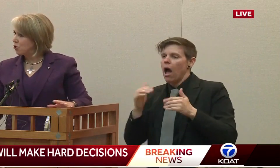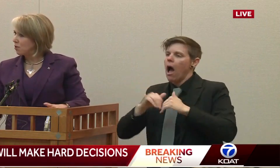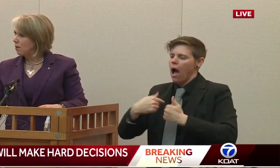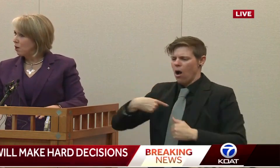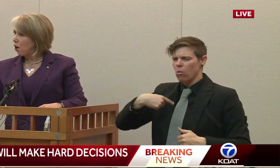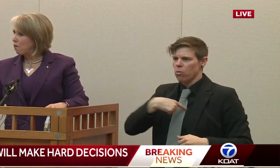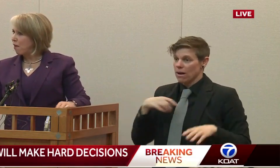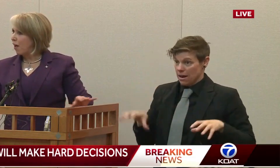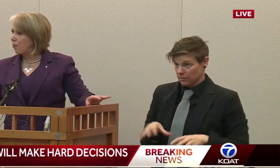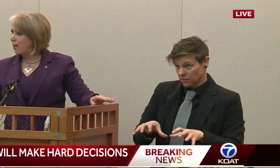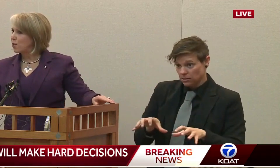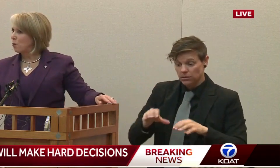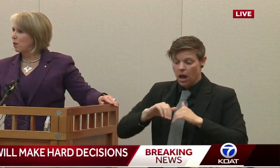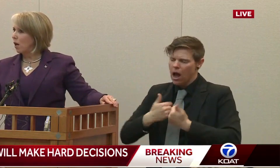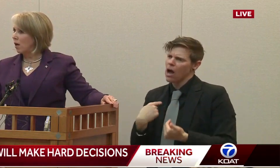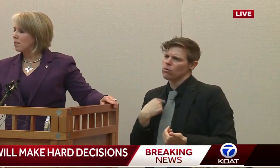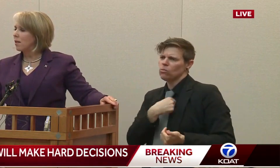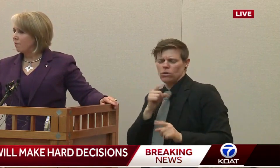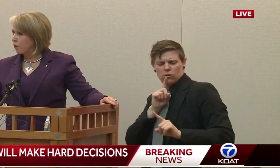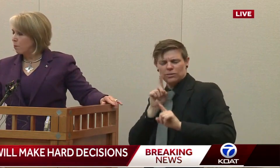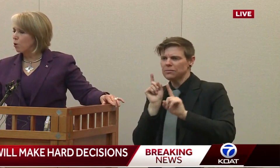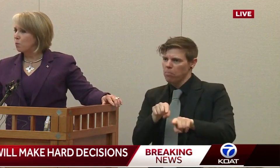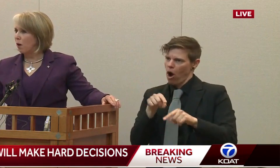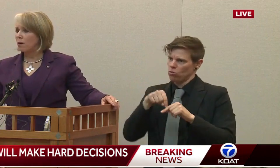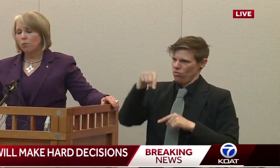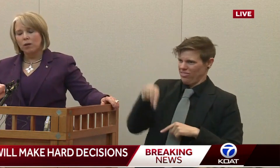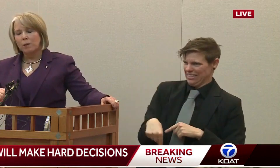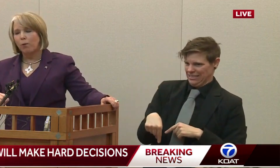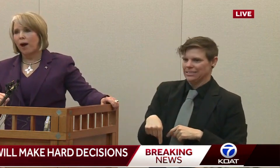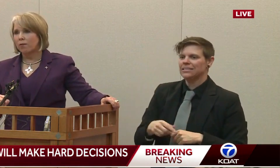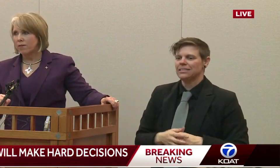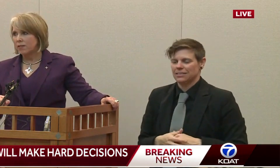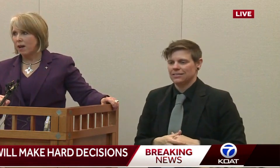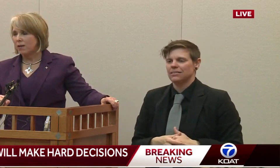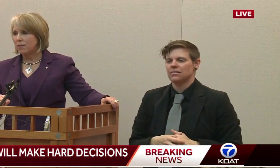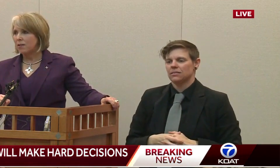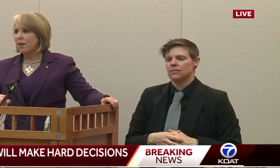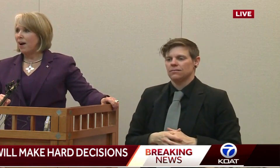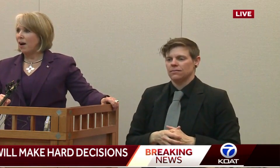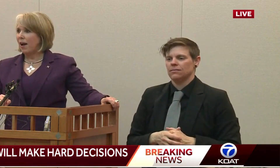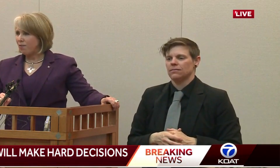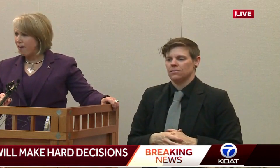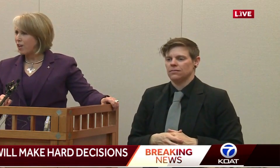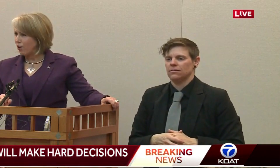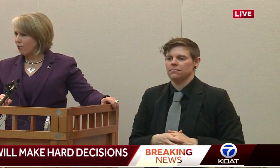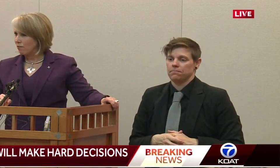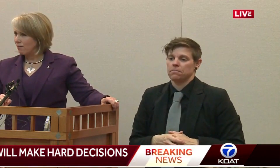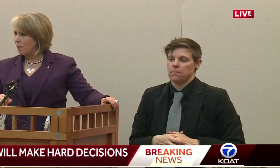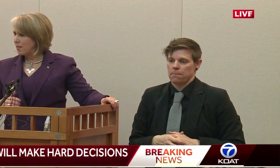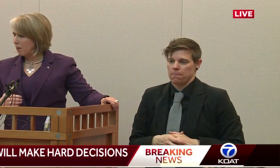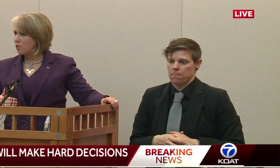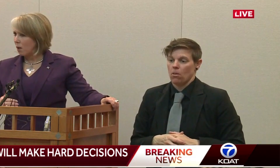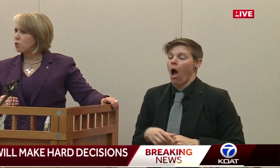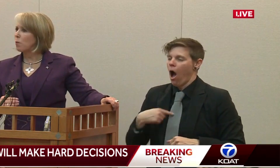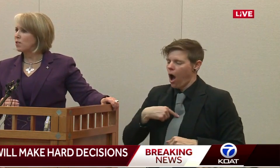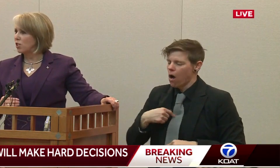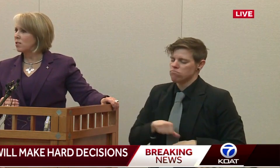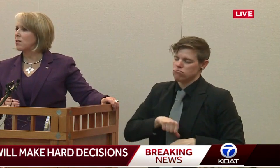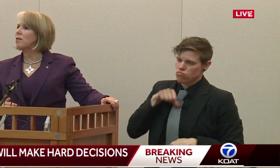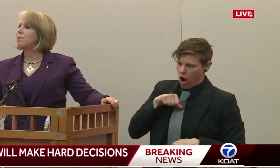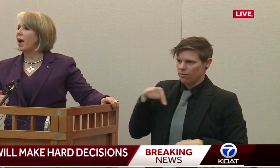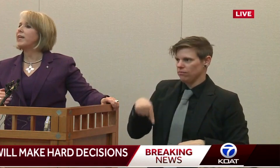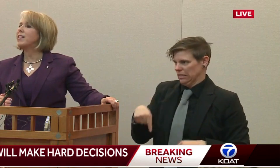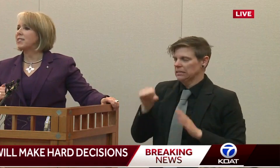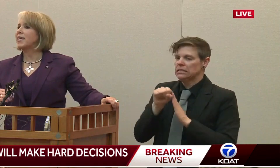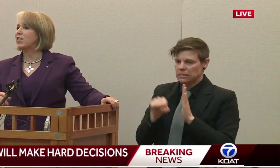escalation of that the last couple of days. For the most part, I'm really proud of the state, and thank you. It makes my job so